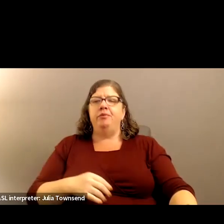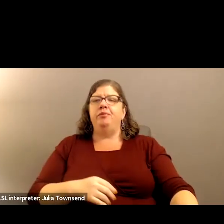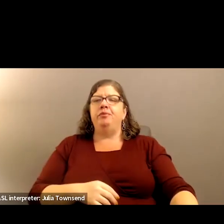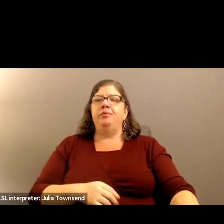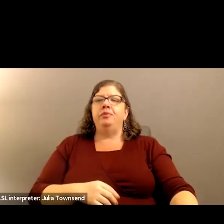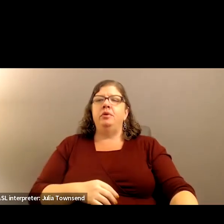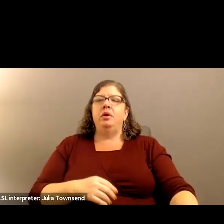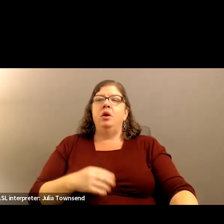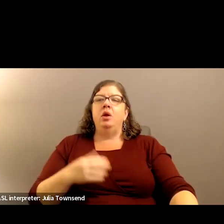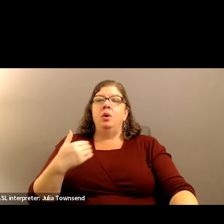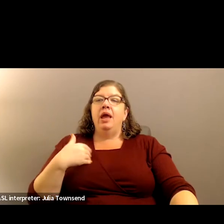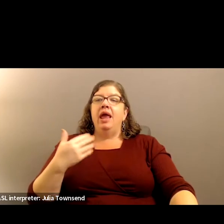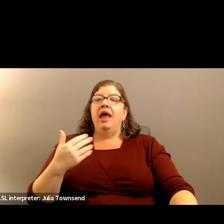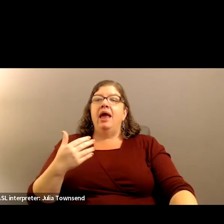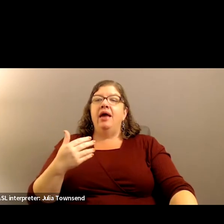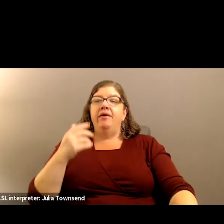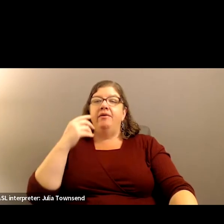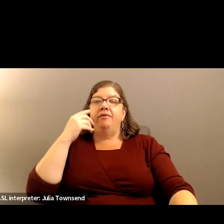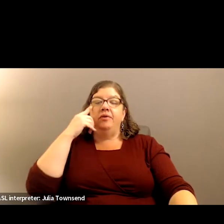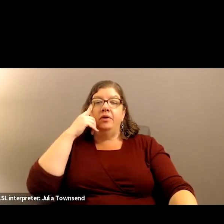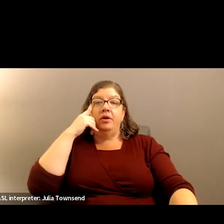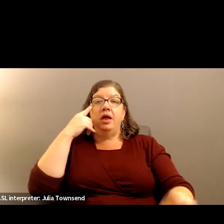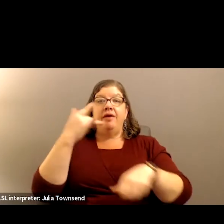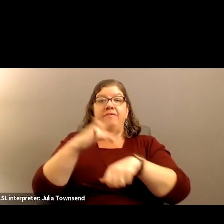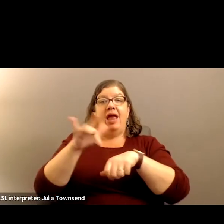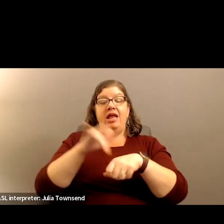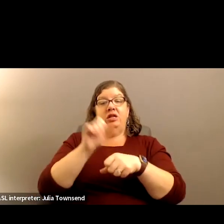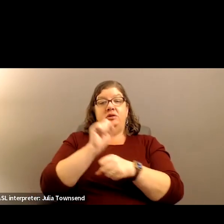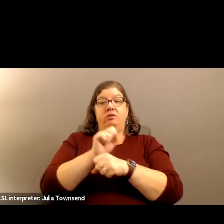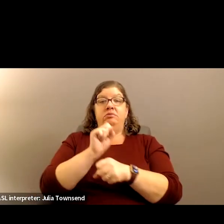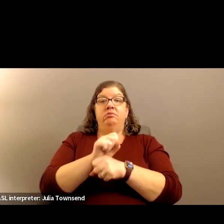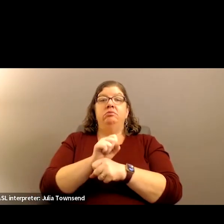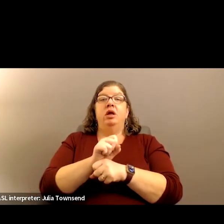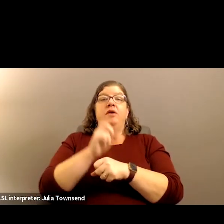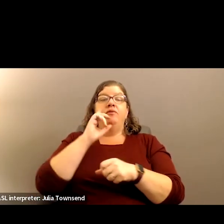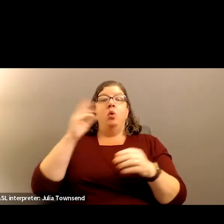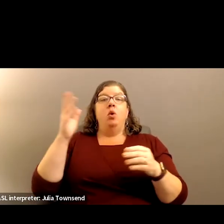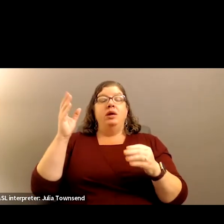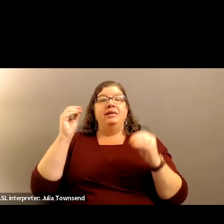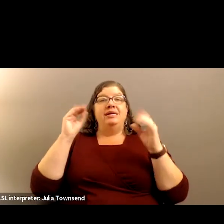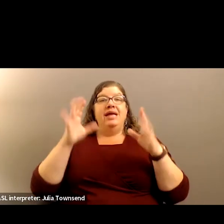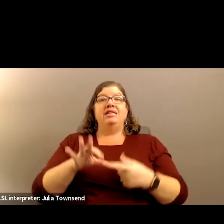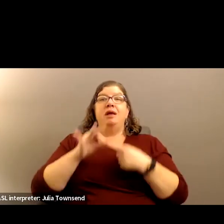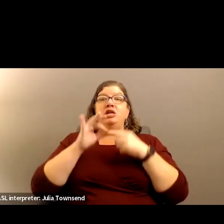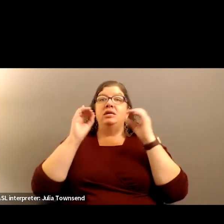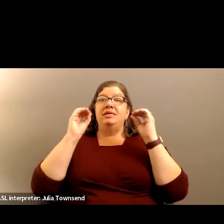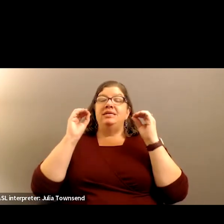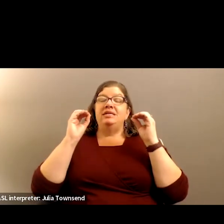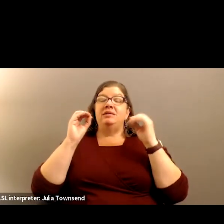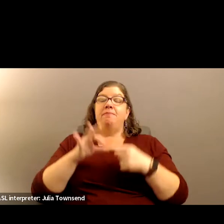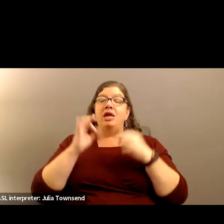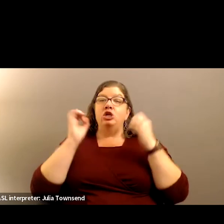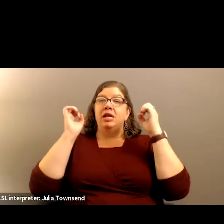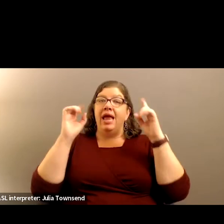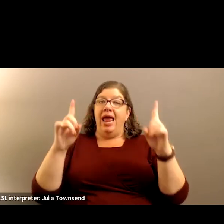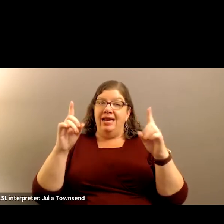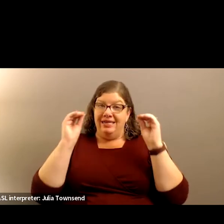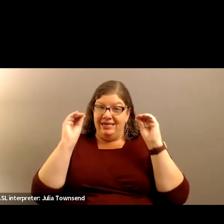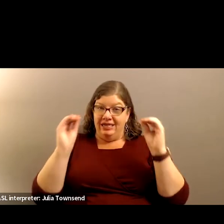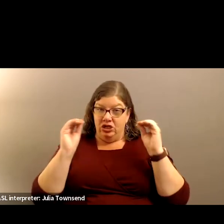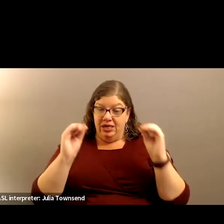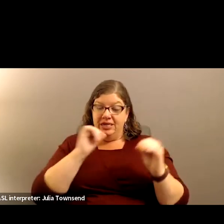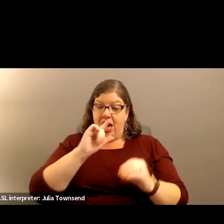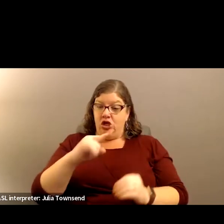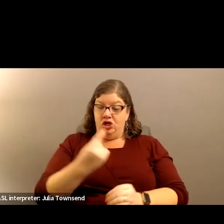We have vacancies in our teaching, particularly our special ed teaching positions. And that's just not ours, but